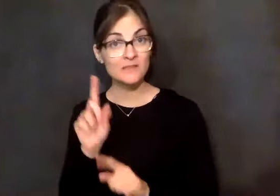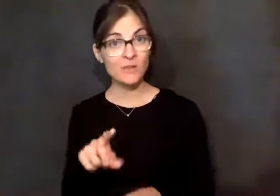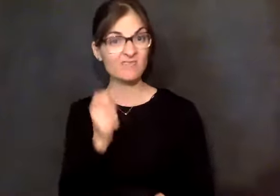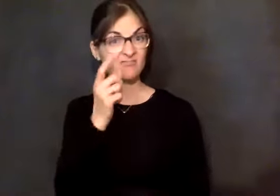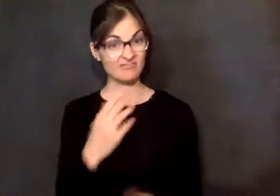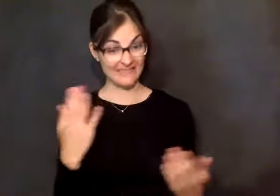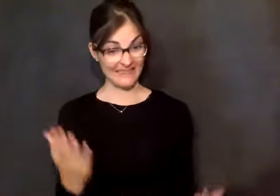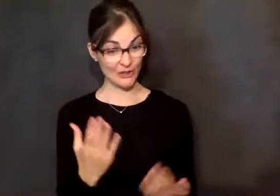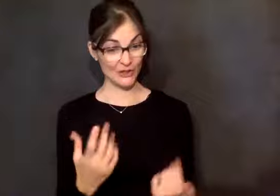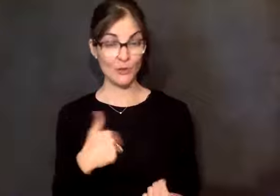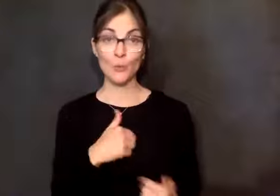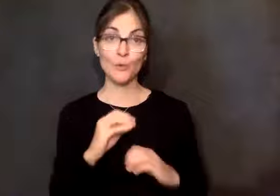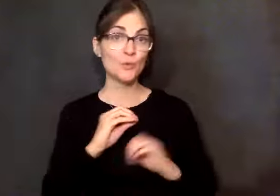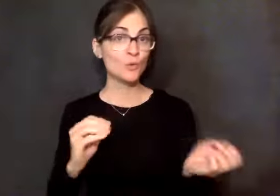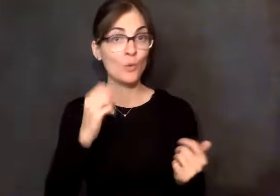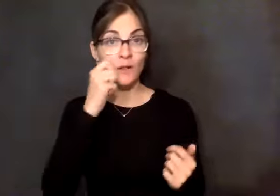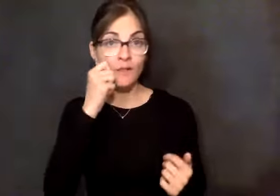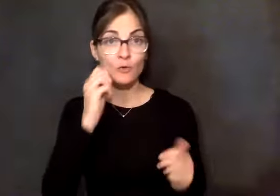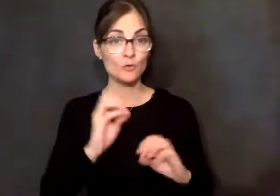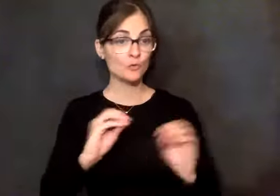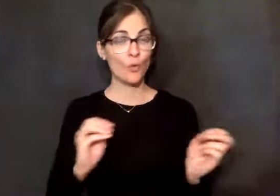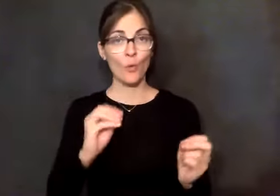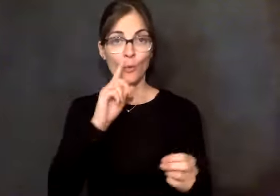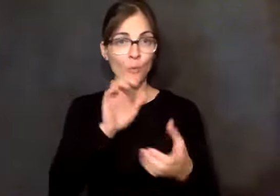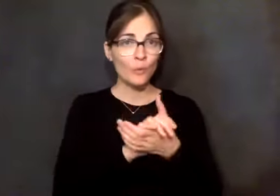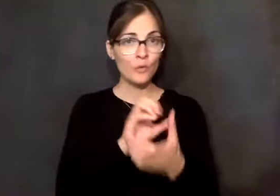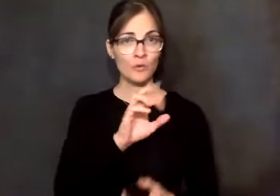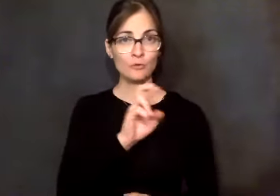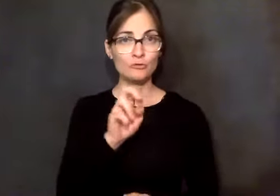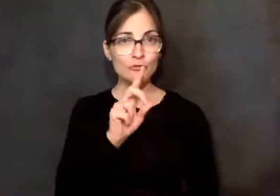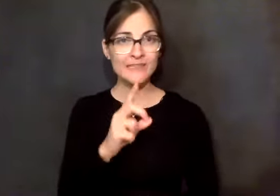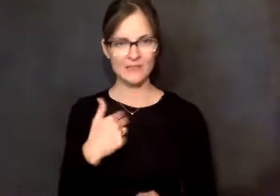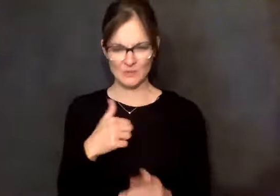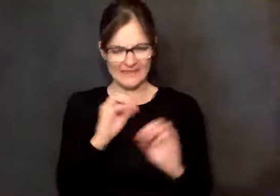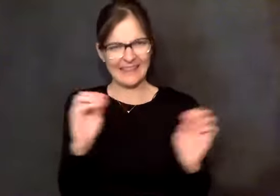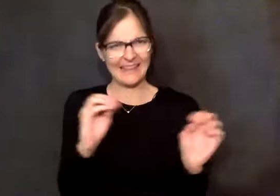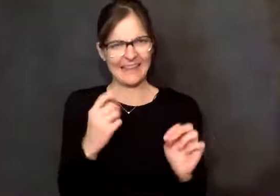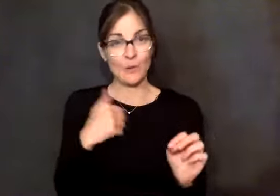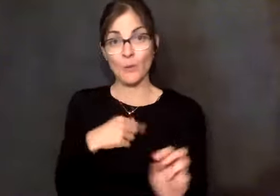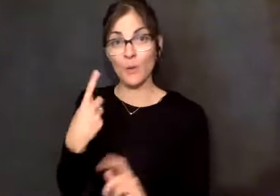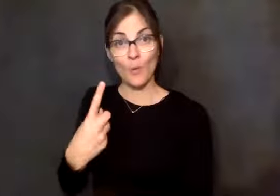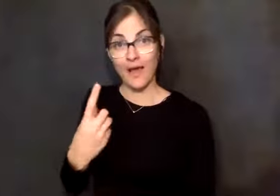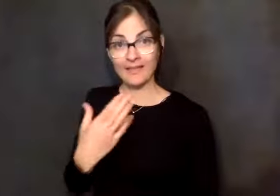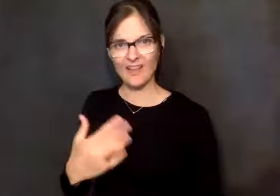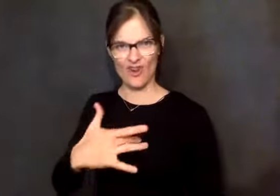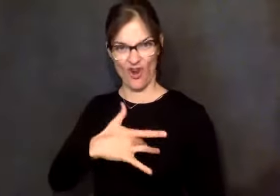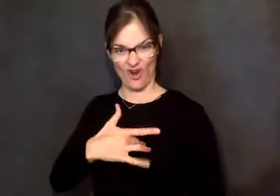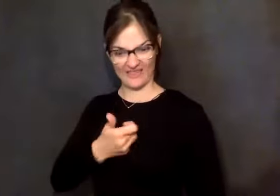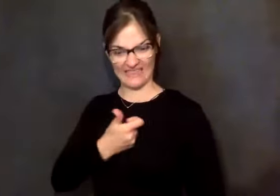know, in here, we're not colors. We're not races. We're not creeds. We are hearts that hurt. And a heart that hurts